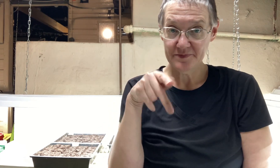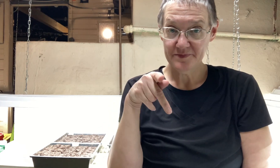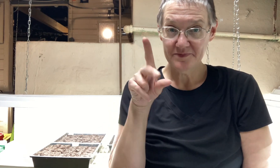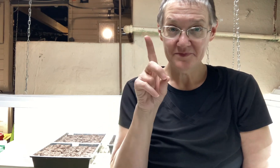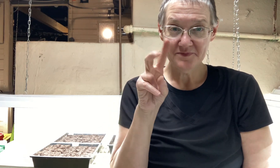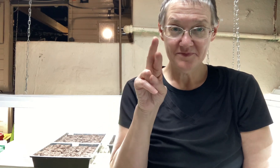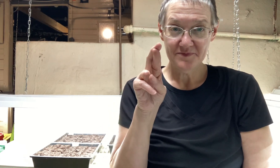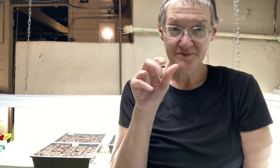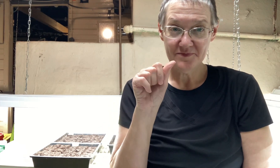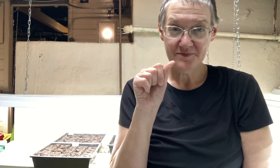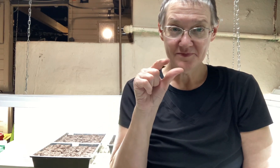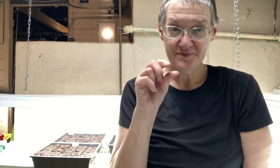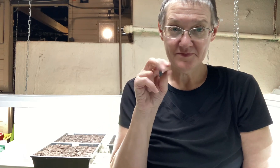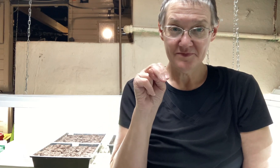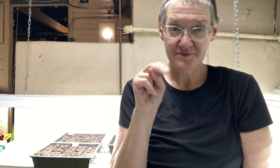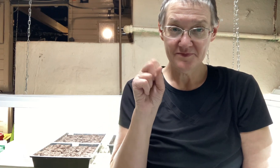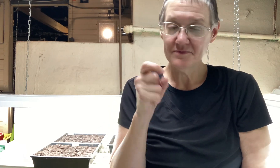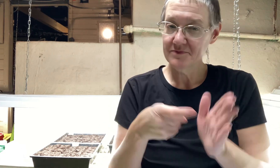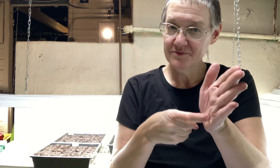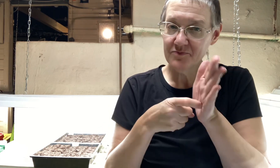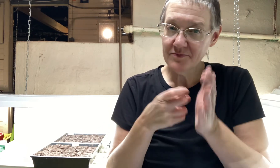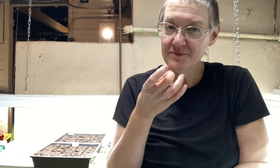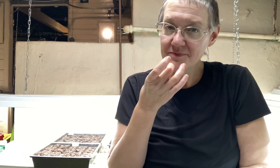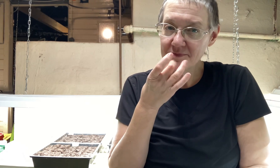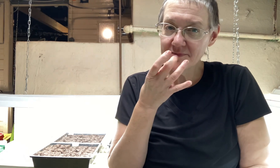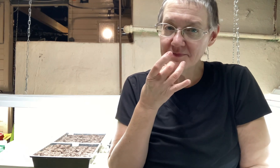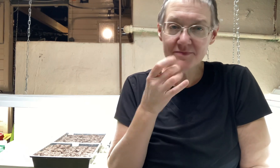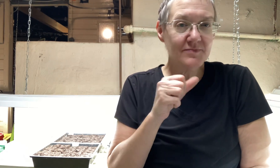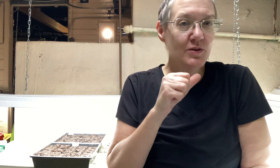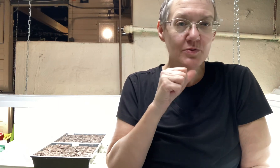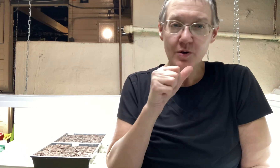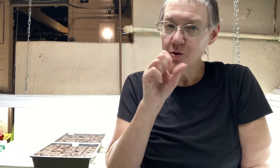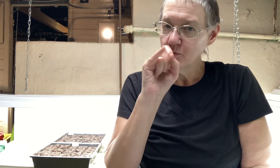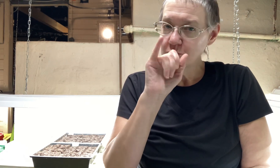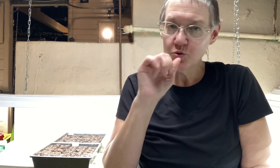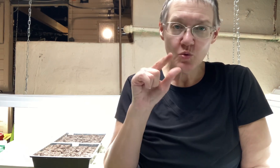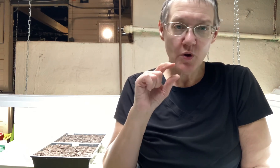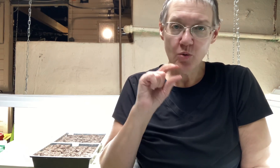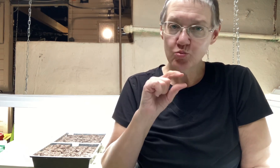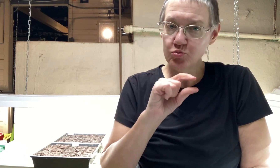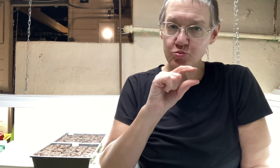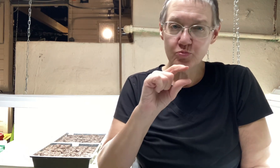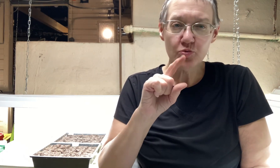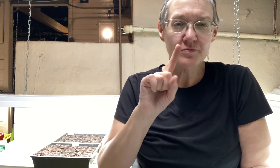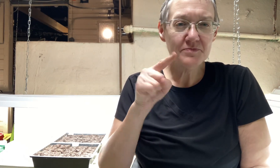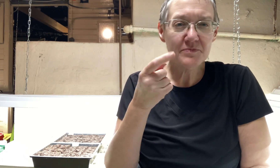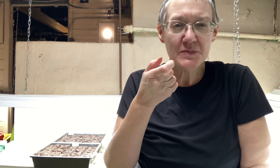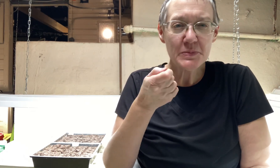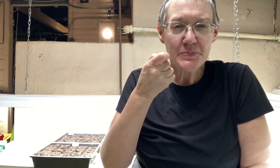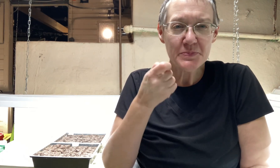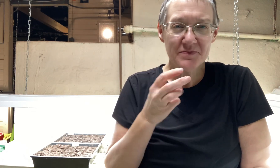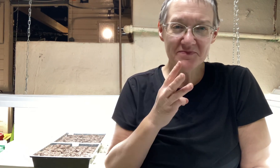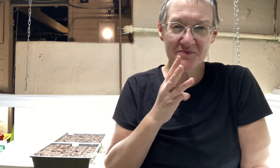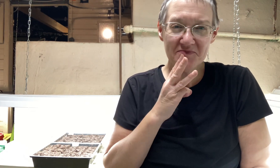and like snapdragons they require light so don't put soil on top of them just a